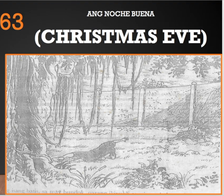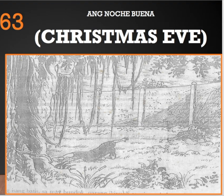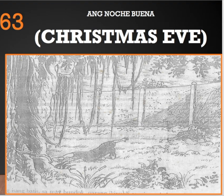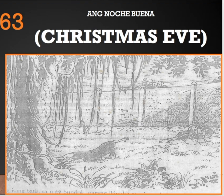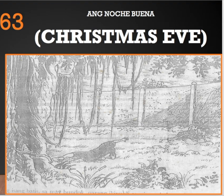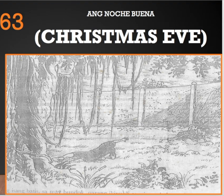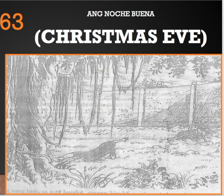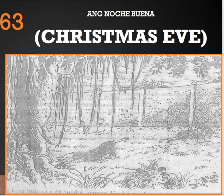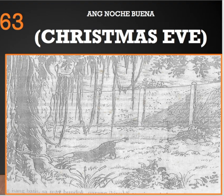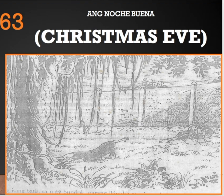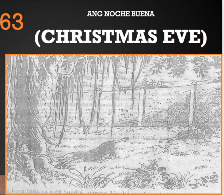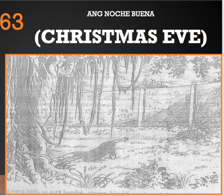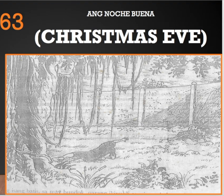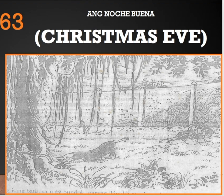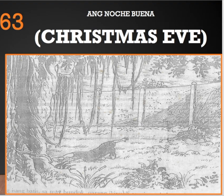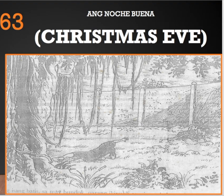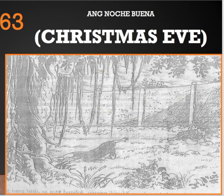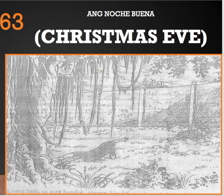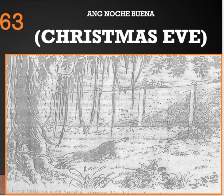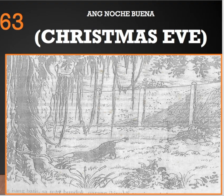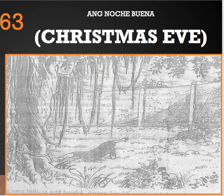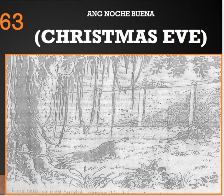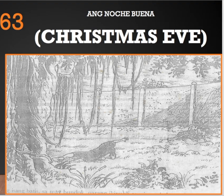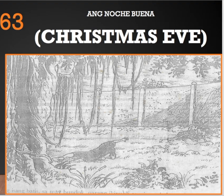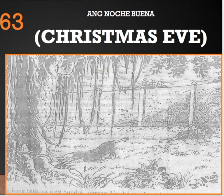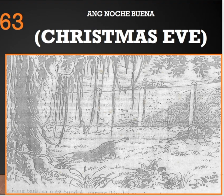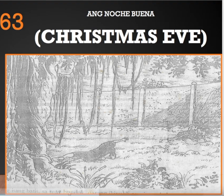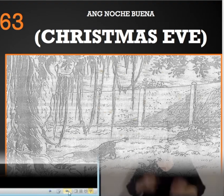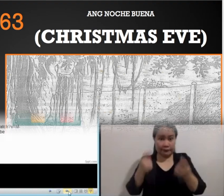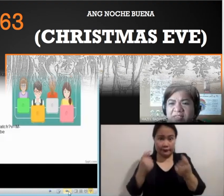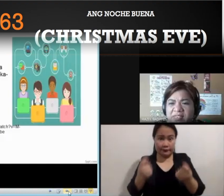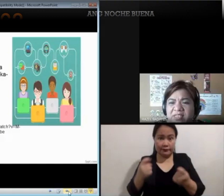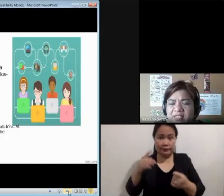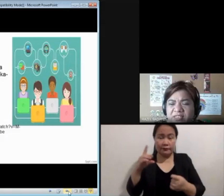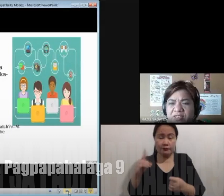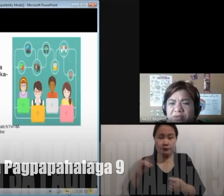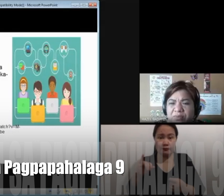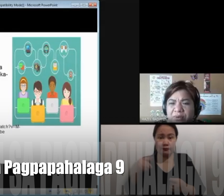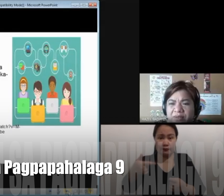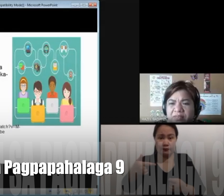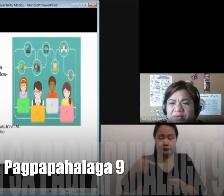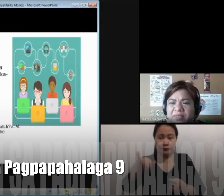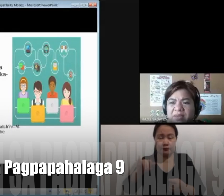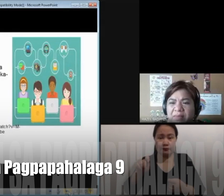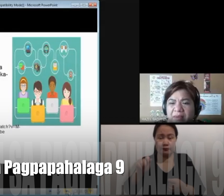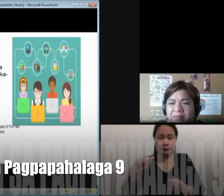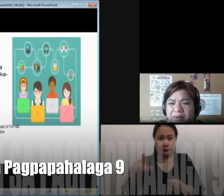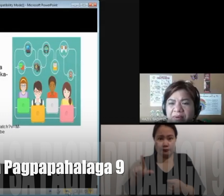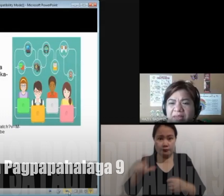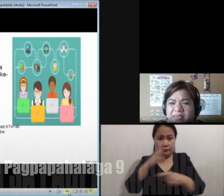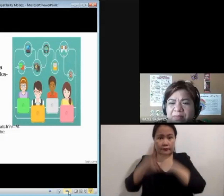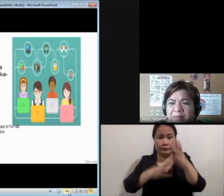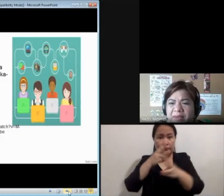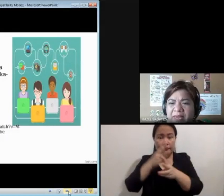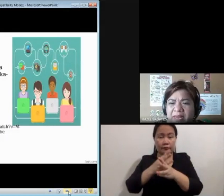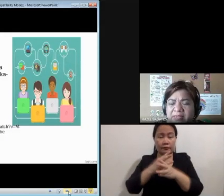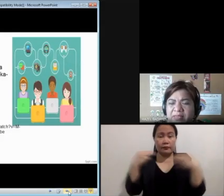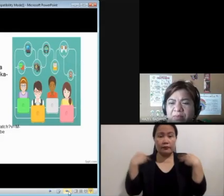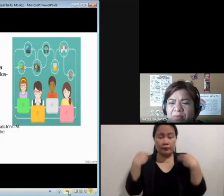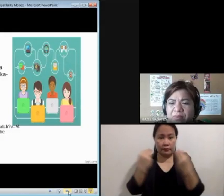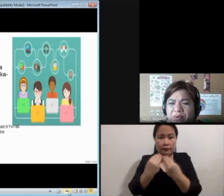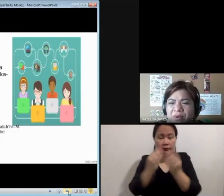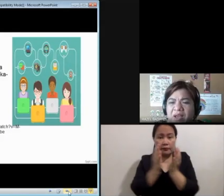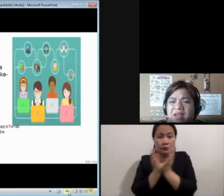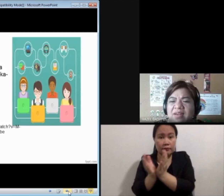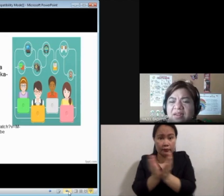Basilio stayed with a family who found him. This is a digital world. So, isang miembro ng isang pamayanan